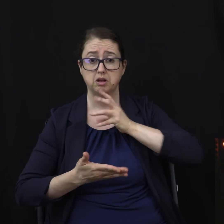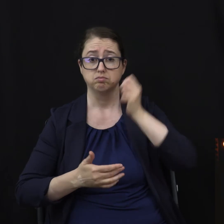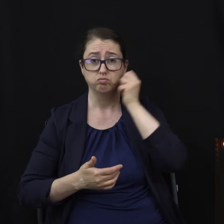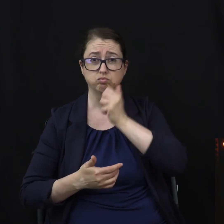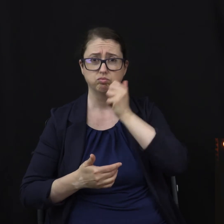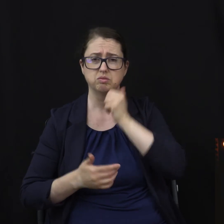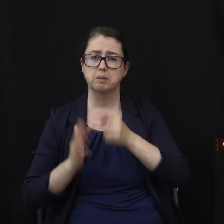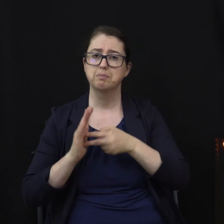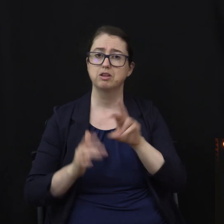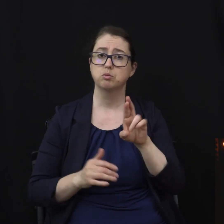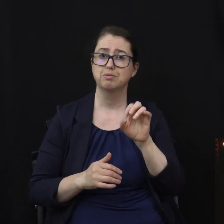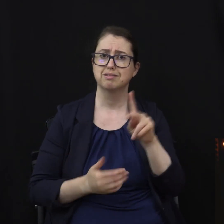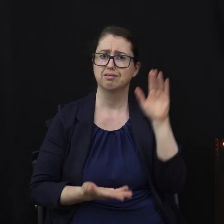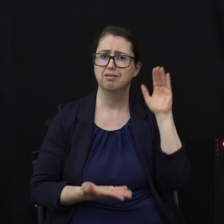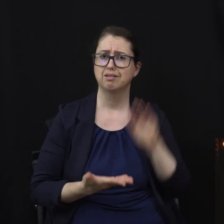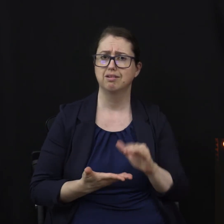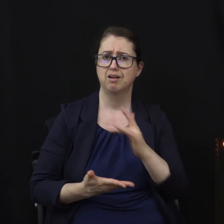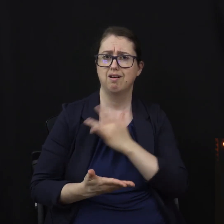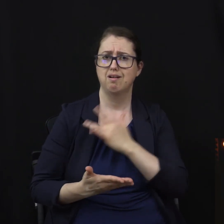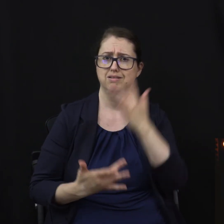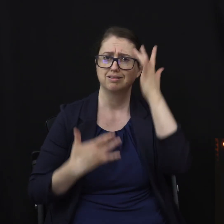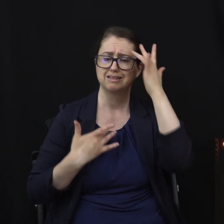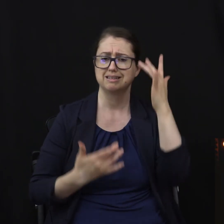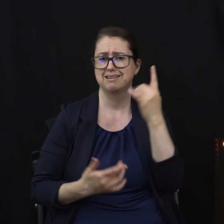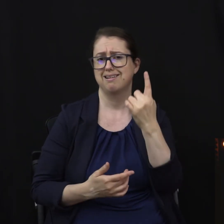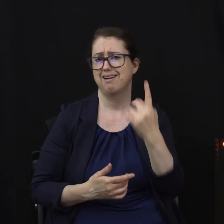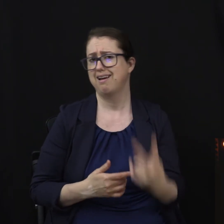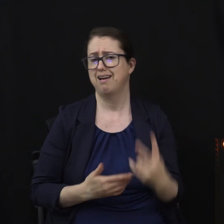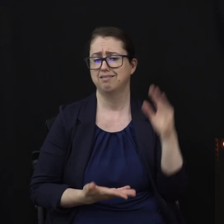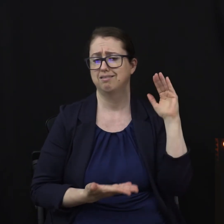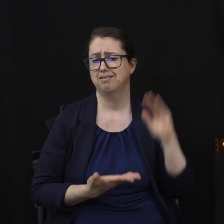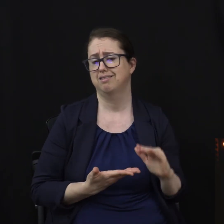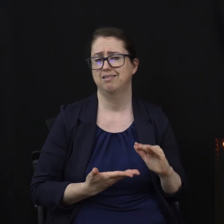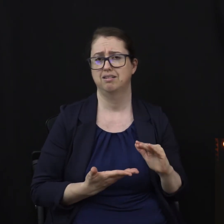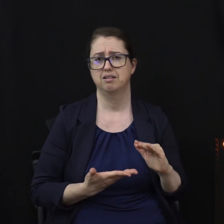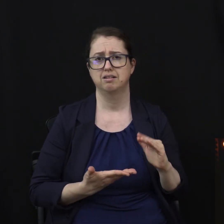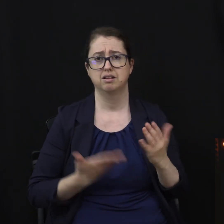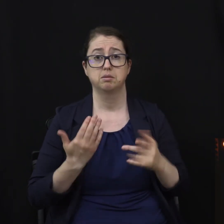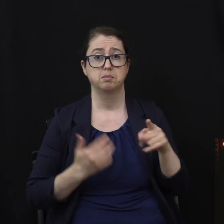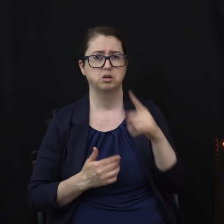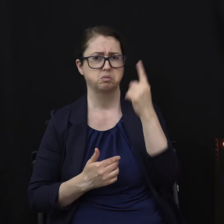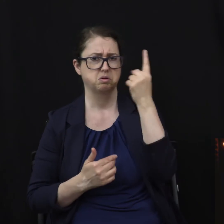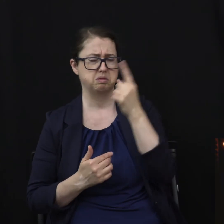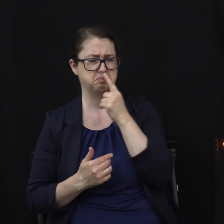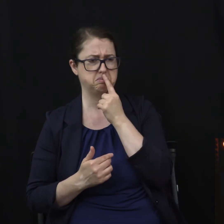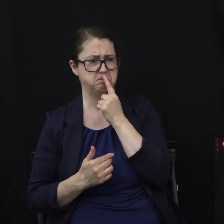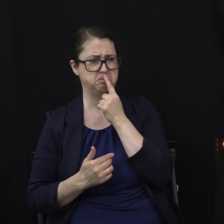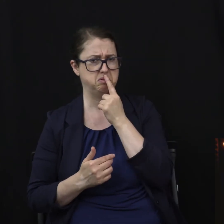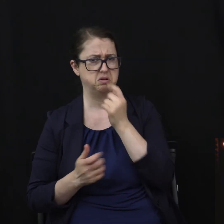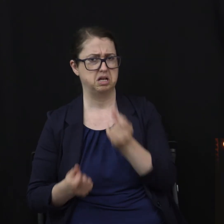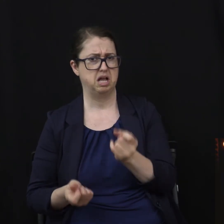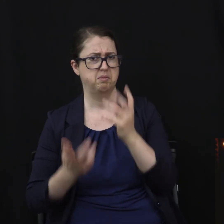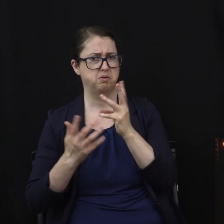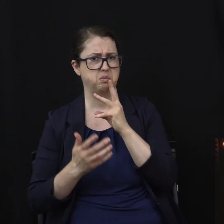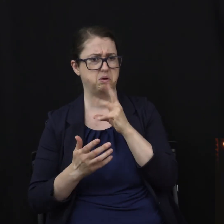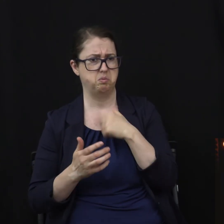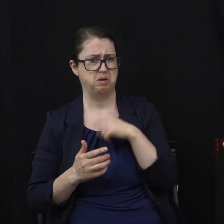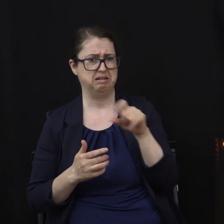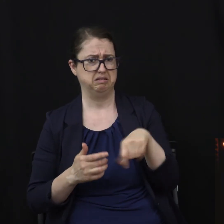coronary heart disease in half. So maybe you're wondering, well, how much water should I drink a day? Here's a simple formula.